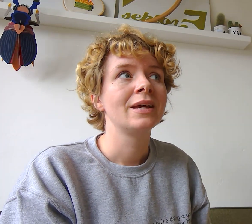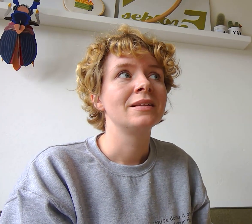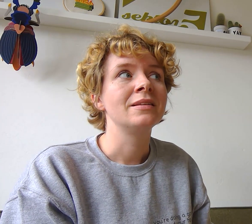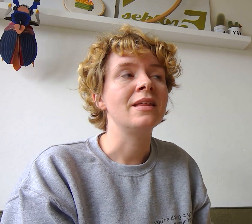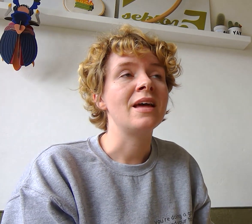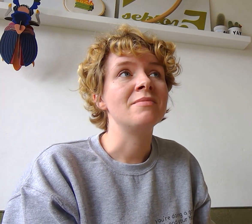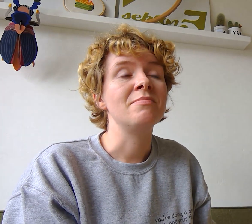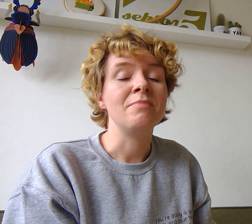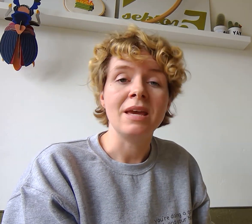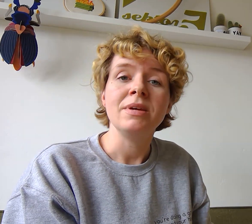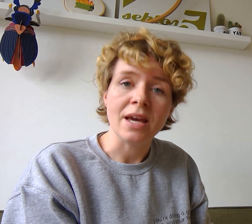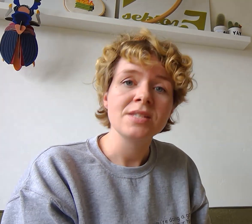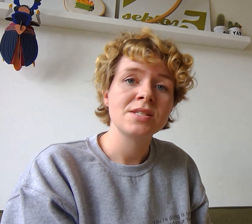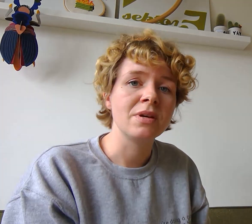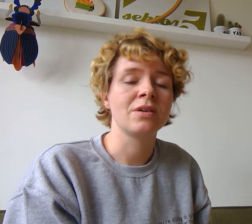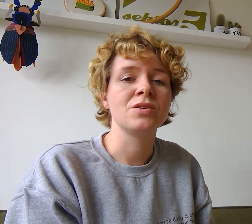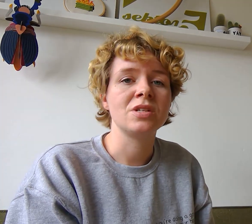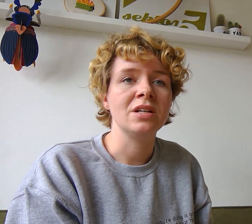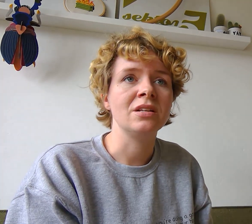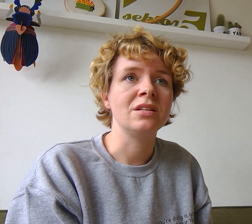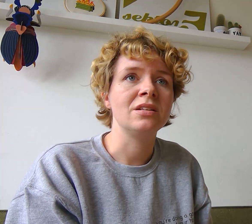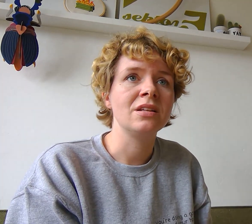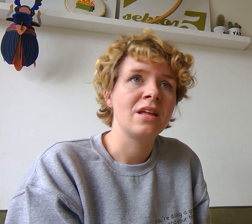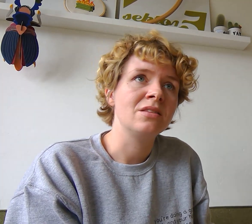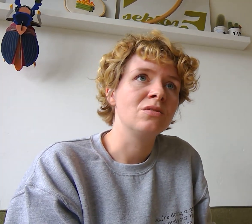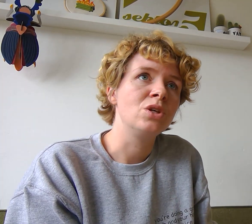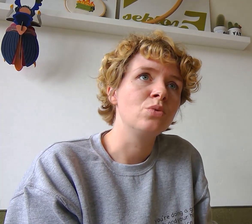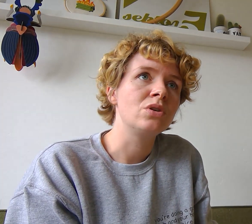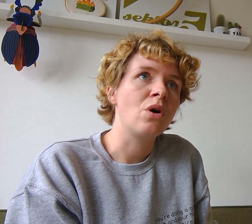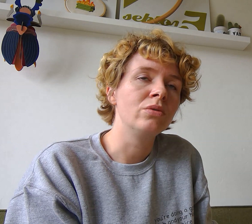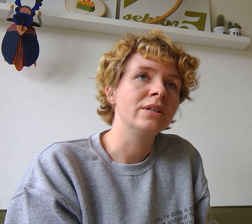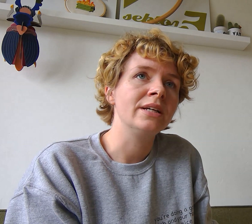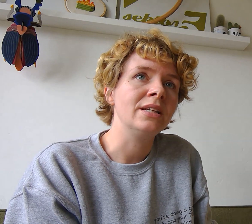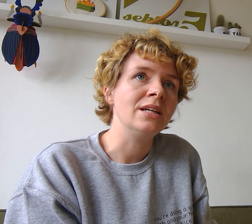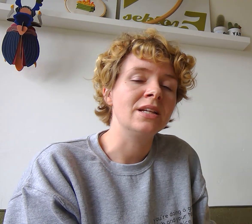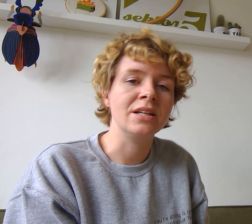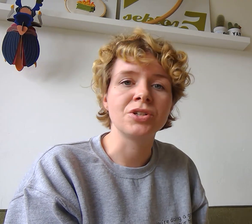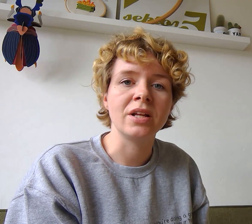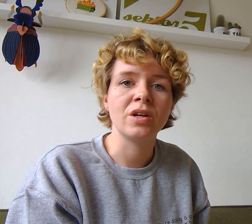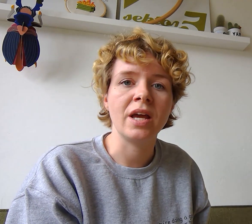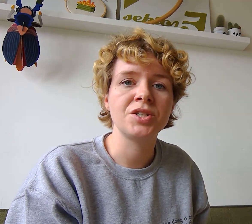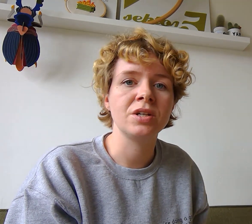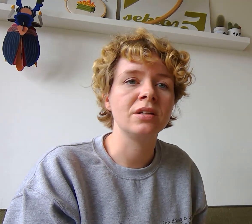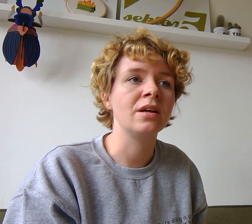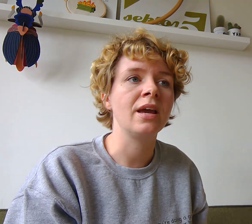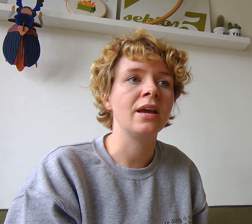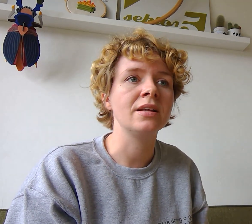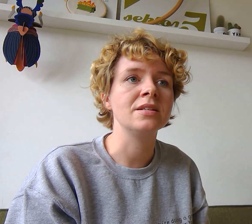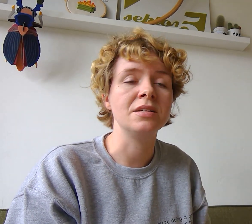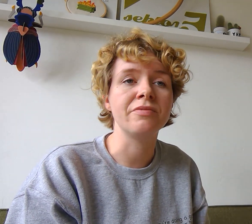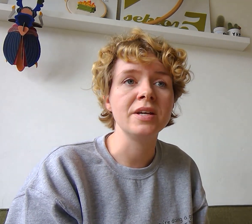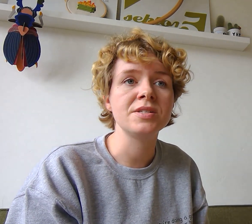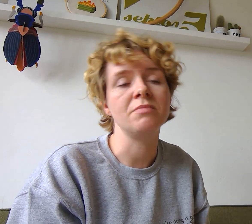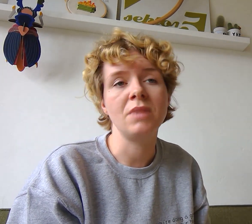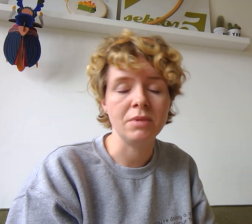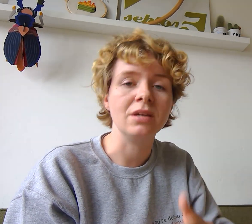then maybe yes, because then you would only need an internet connection and a device and maybe